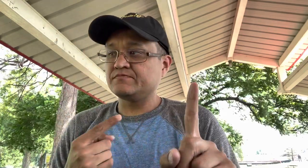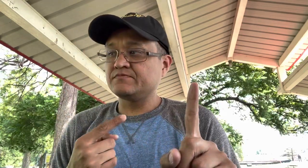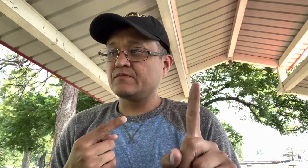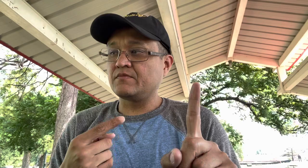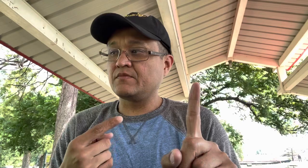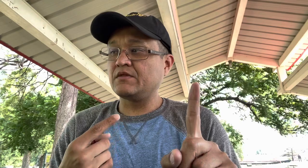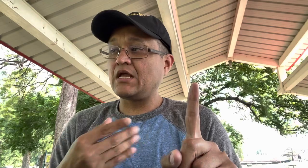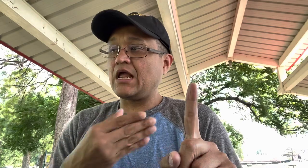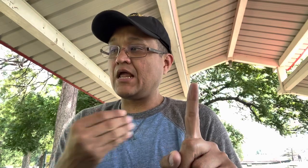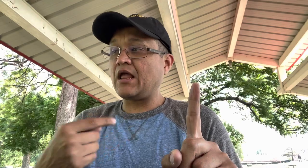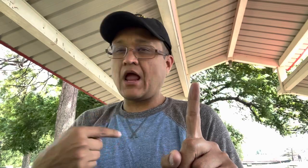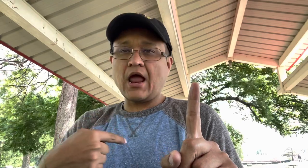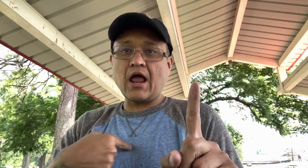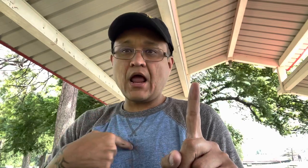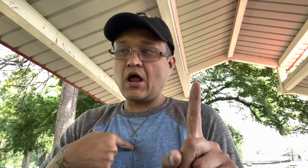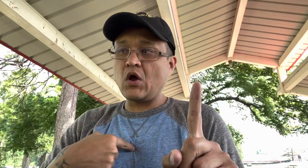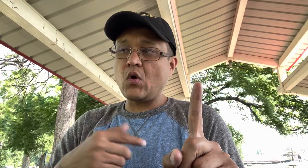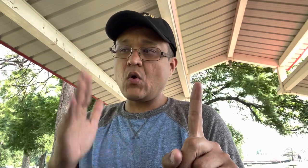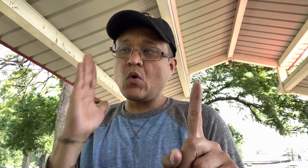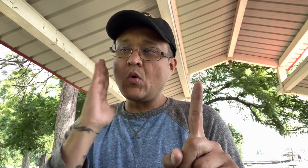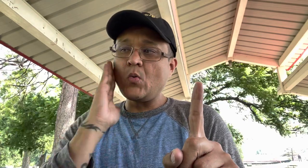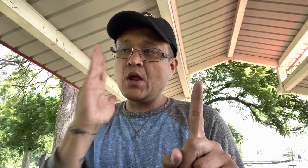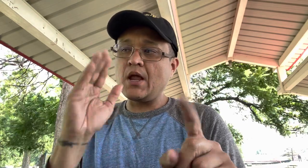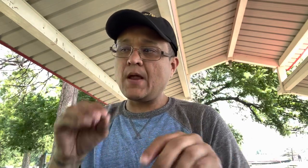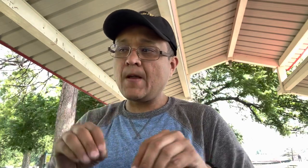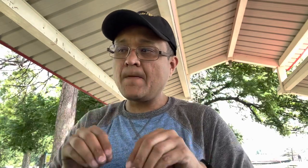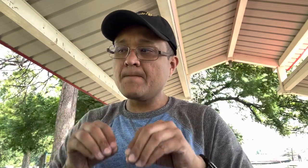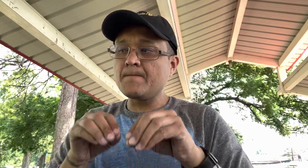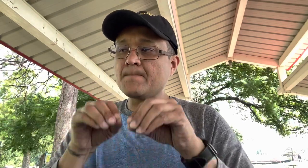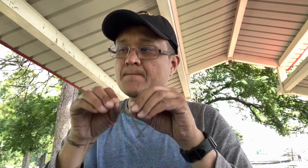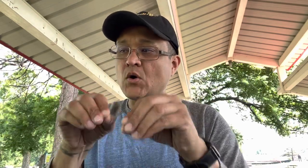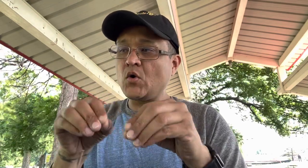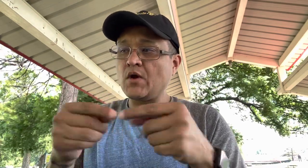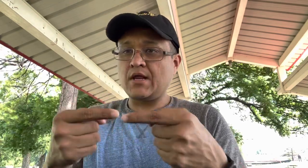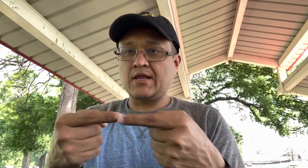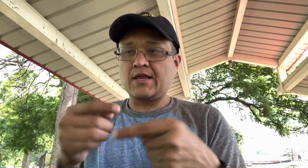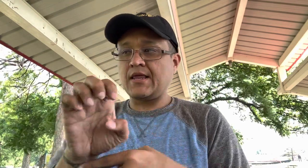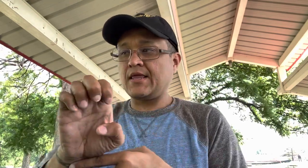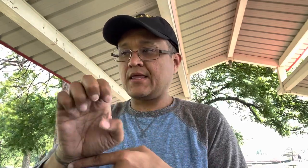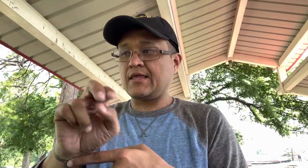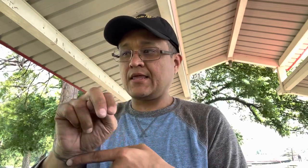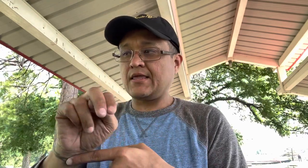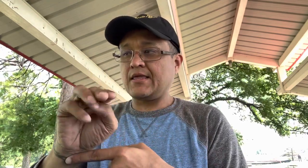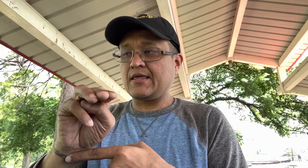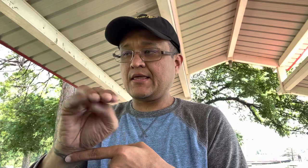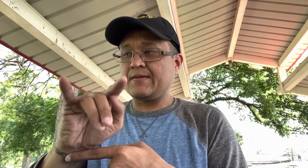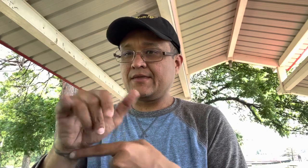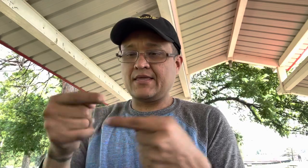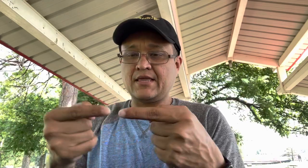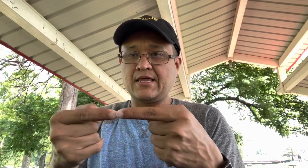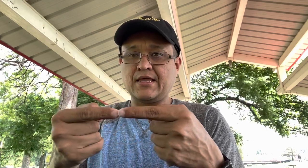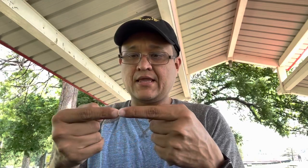so God is speaking to the serpent here he says and I will put enmity